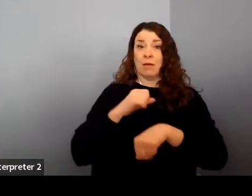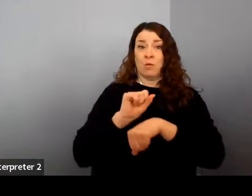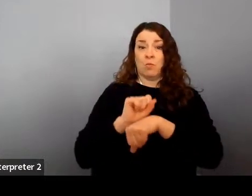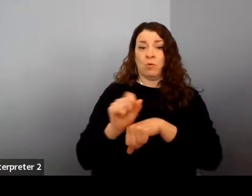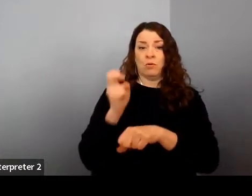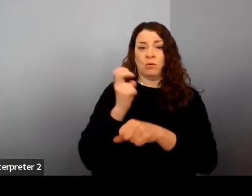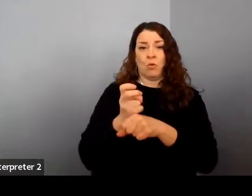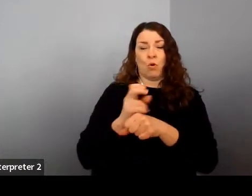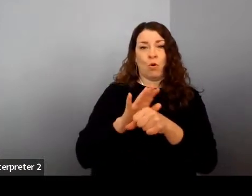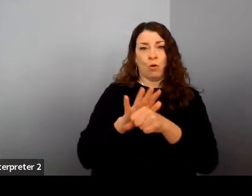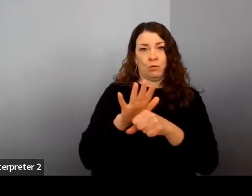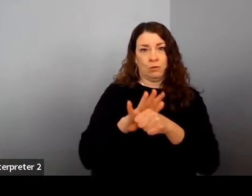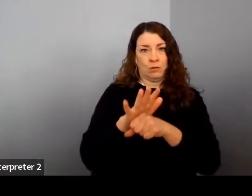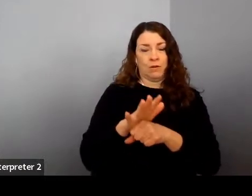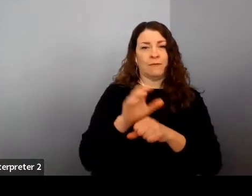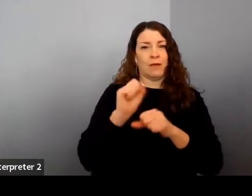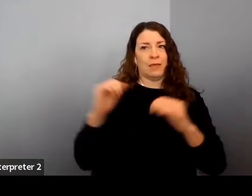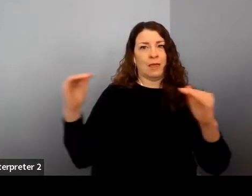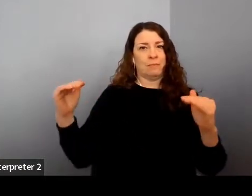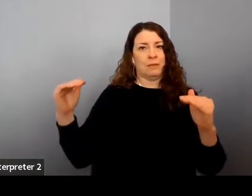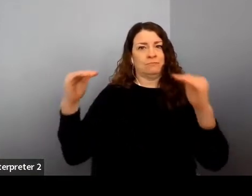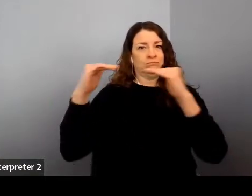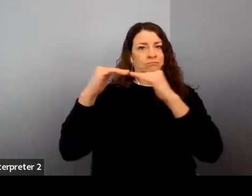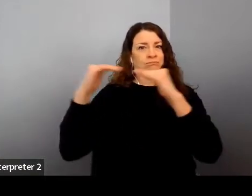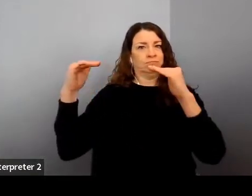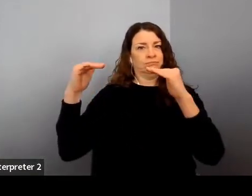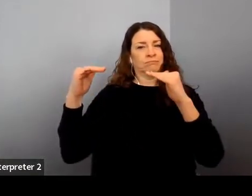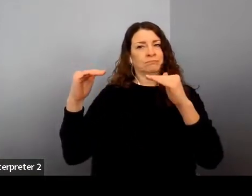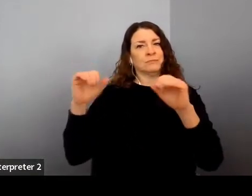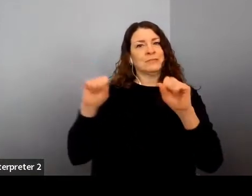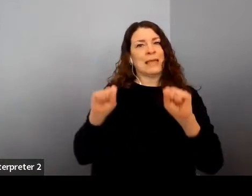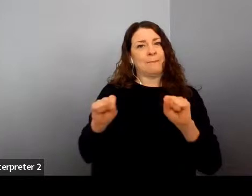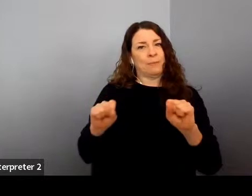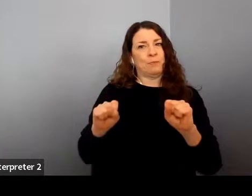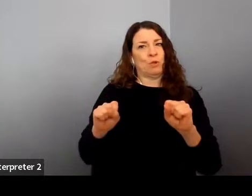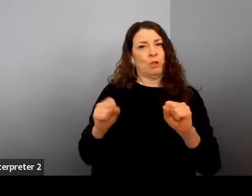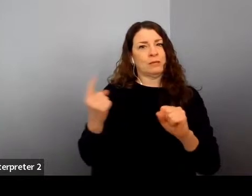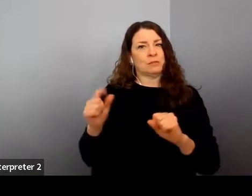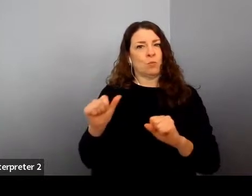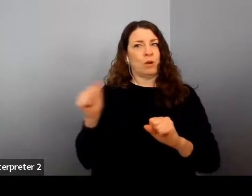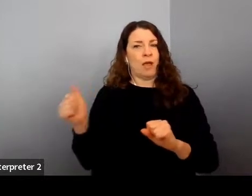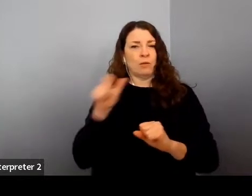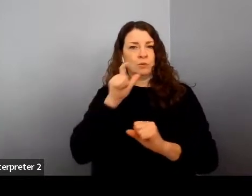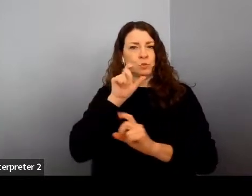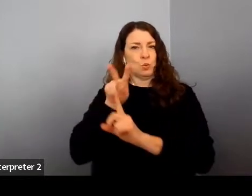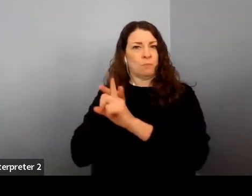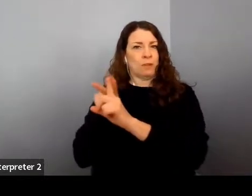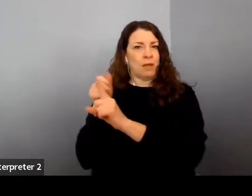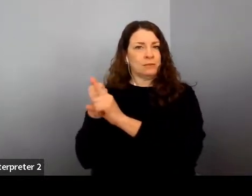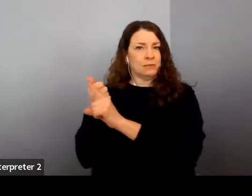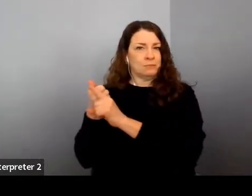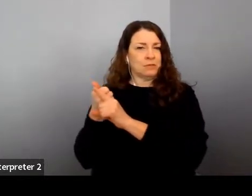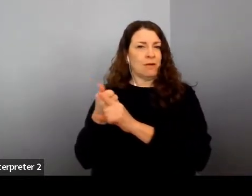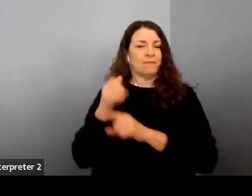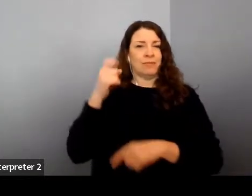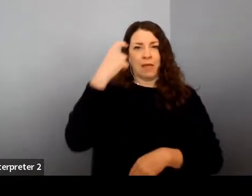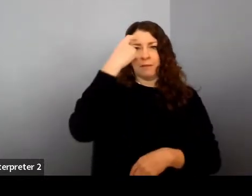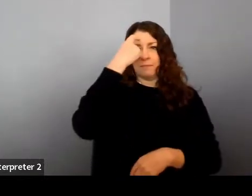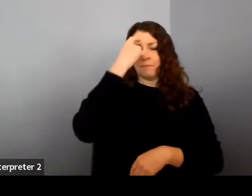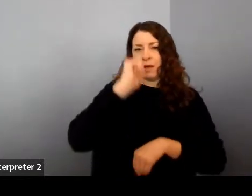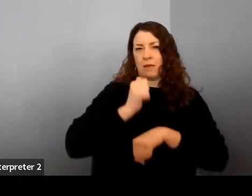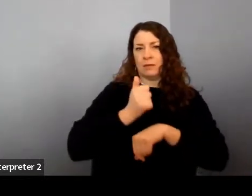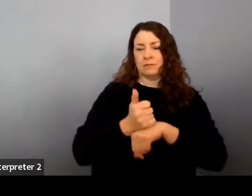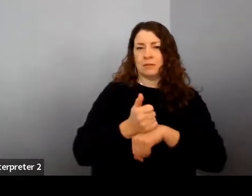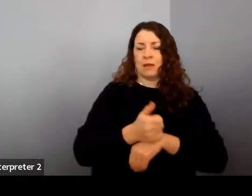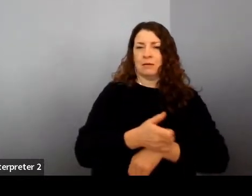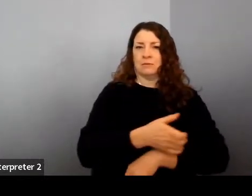can be just as capable as anyone else who applies themselves to this. And it's that mindset that I think can be so powerful because it